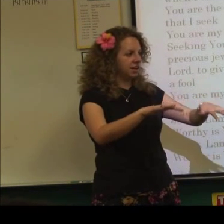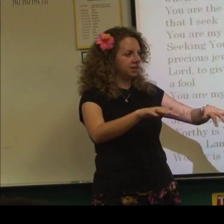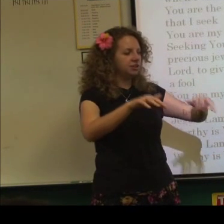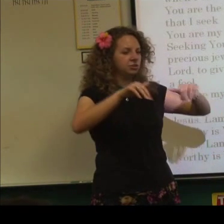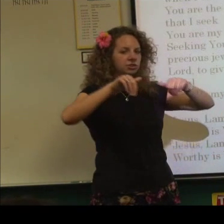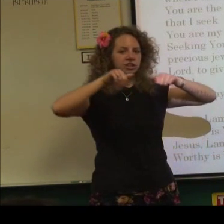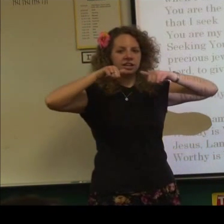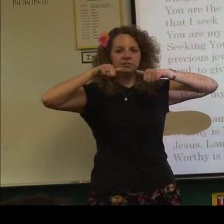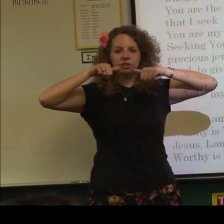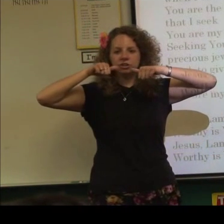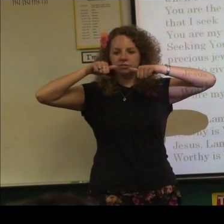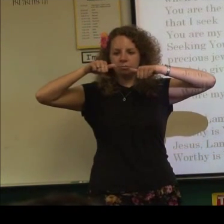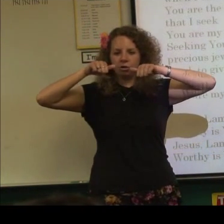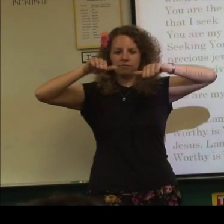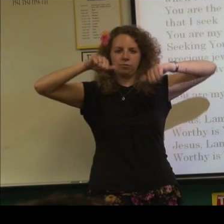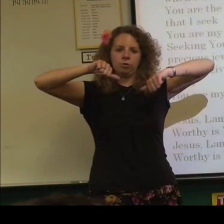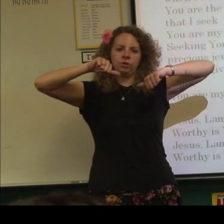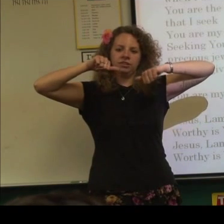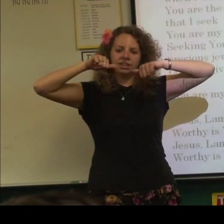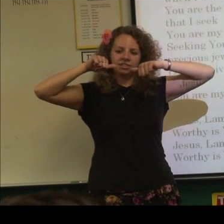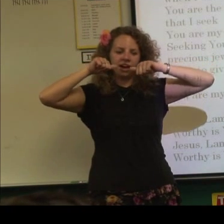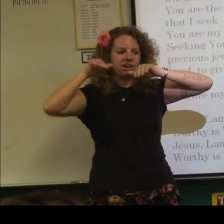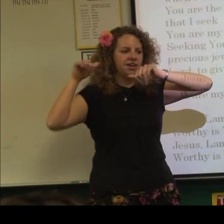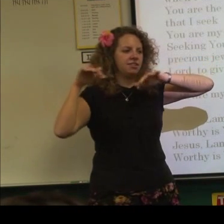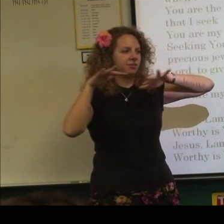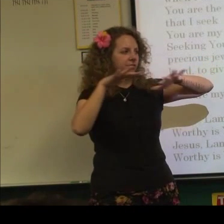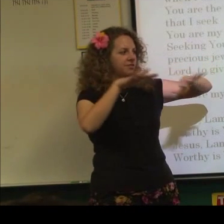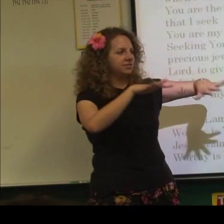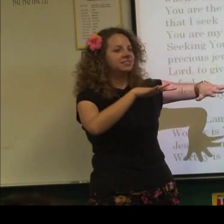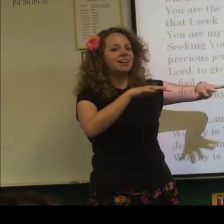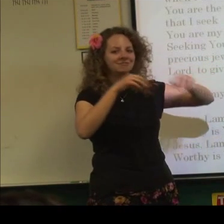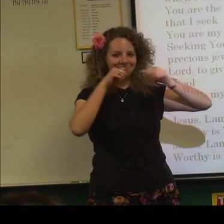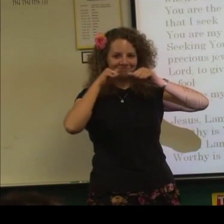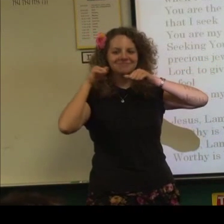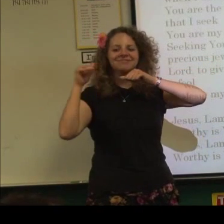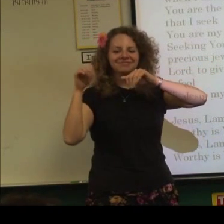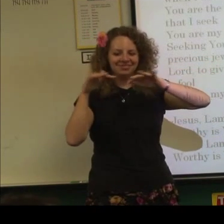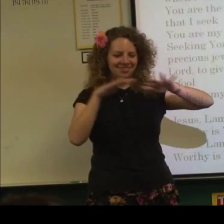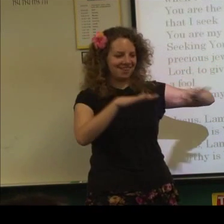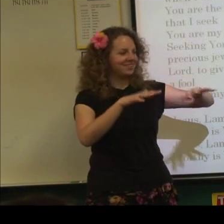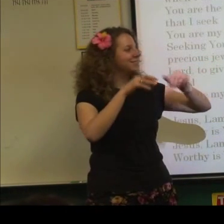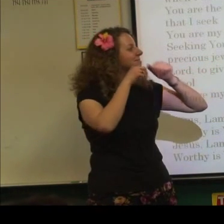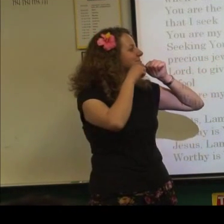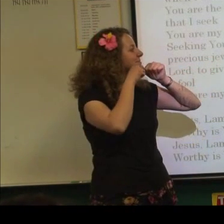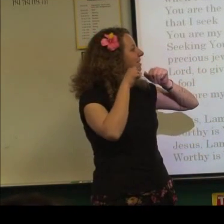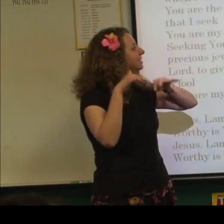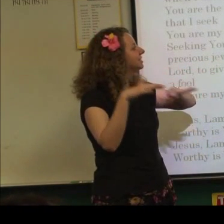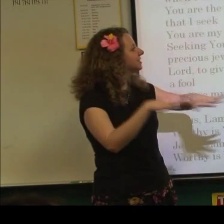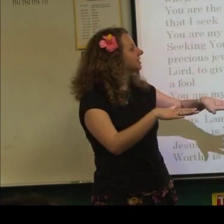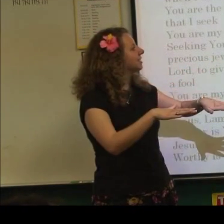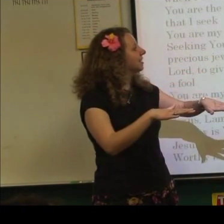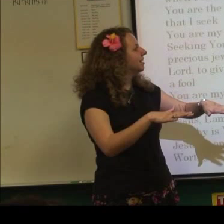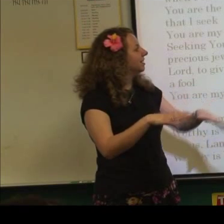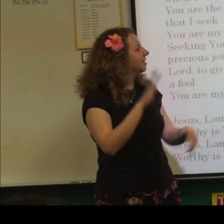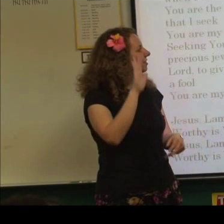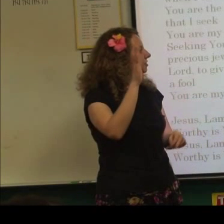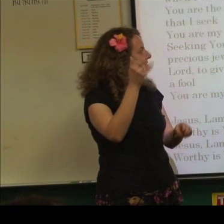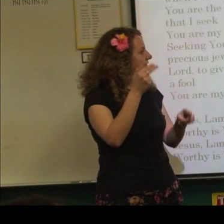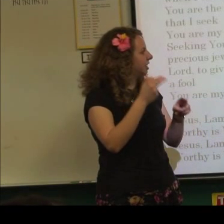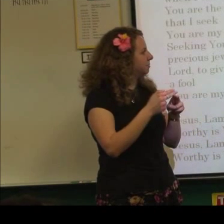side. So it's kind of turned more forward like that. And then grab to the side. Awesome. Yes. And then your name.